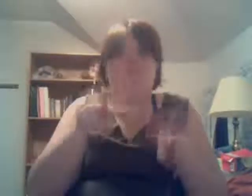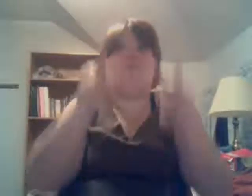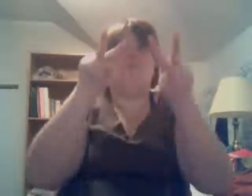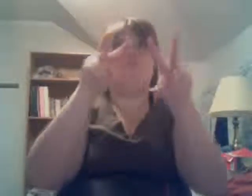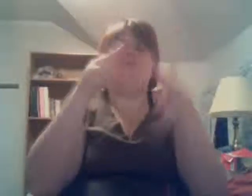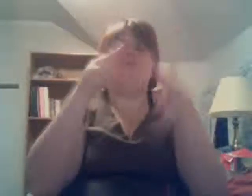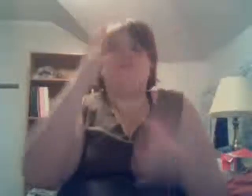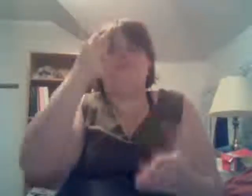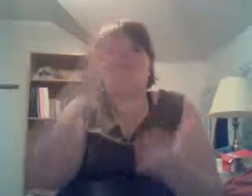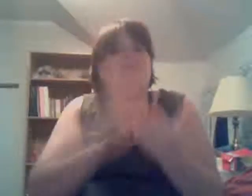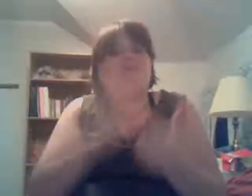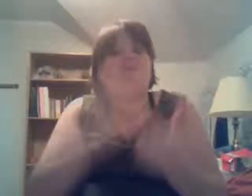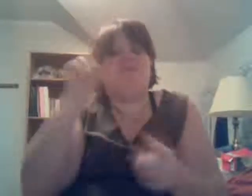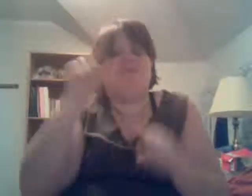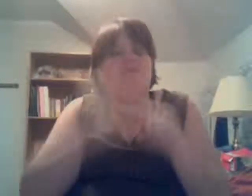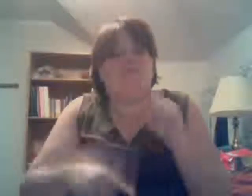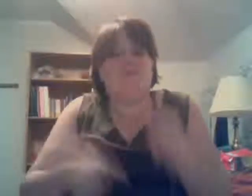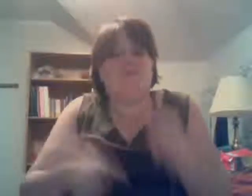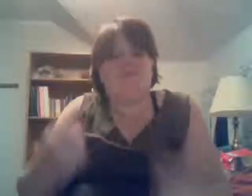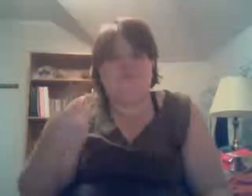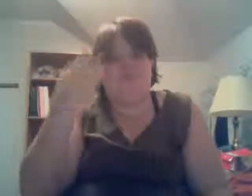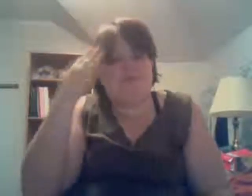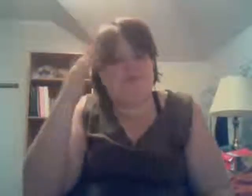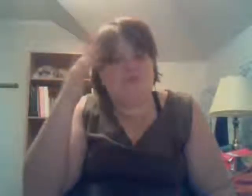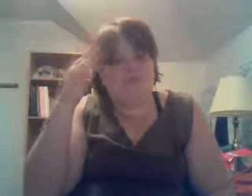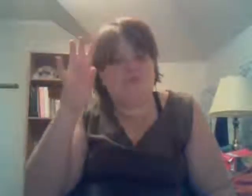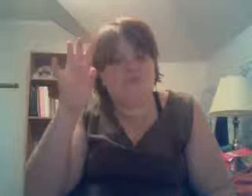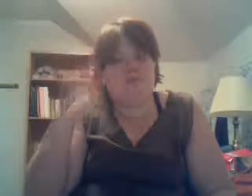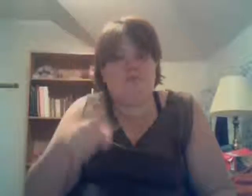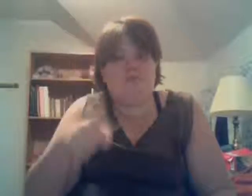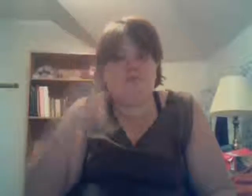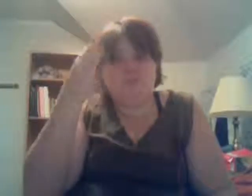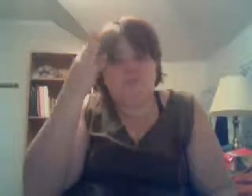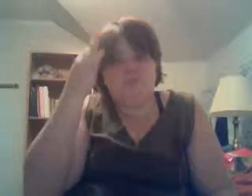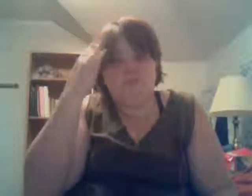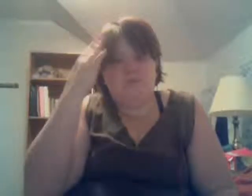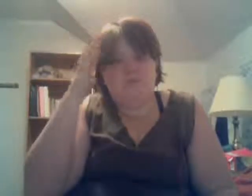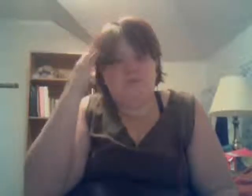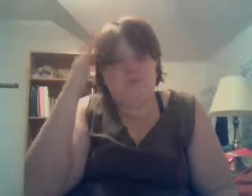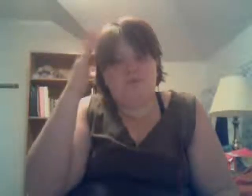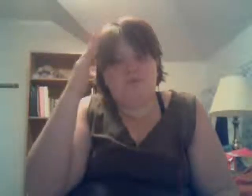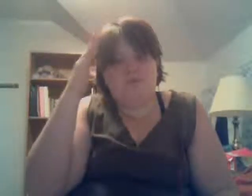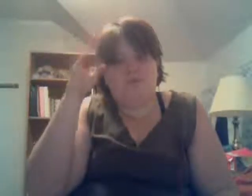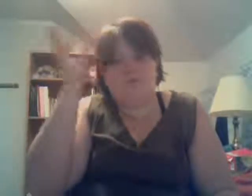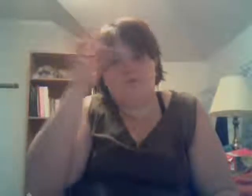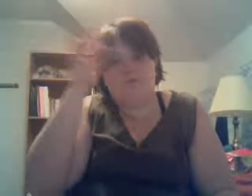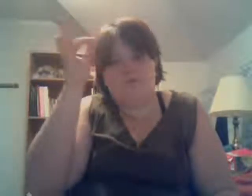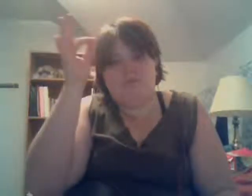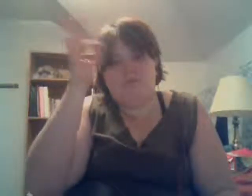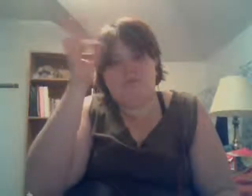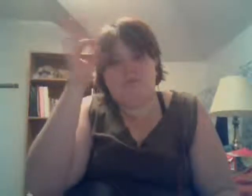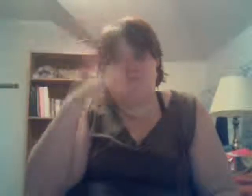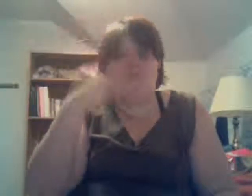at you and I can't believe you You don't know, oh-oh You don't know you're beautiful